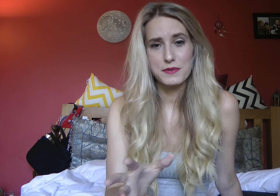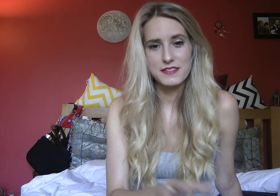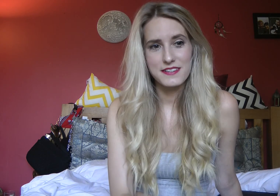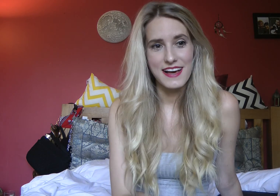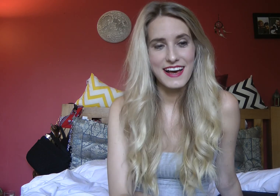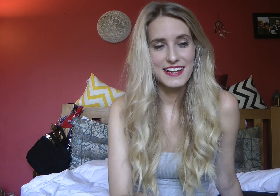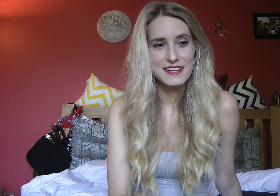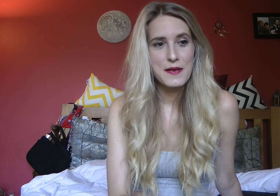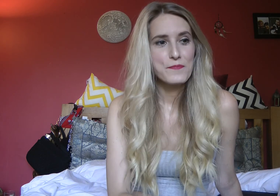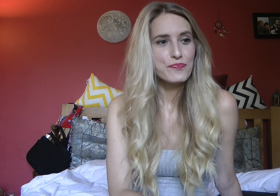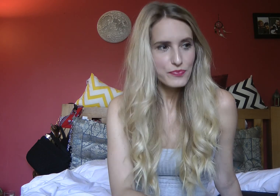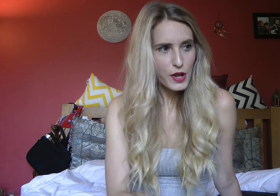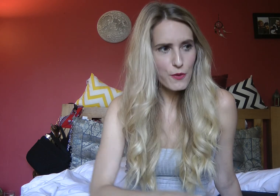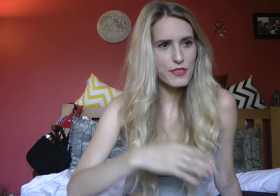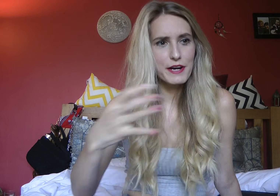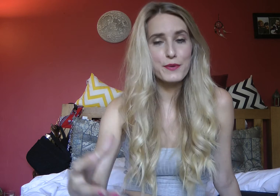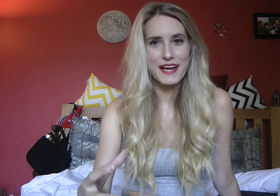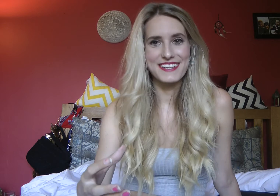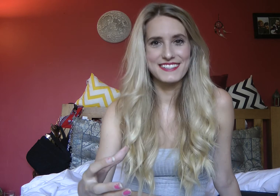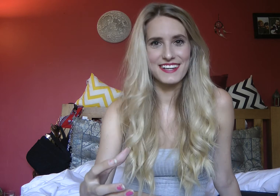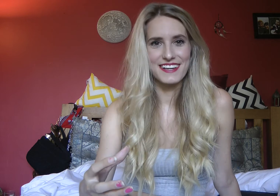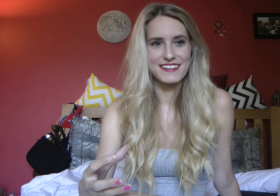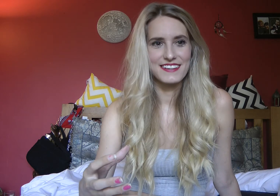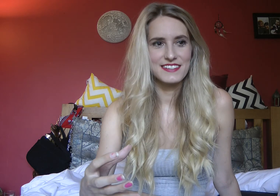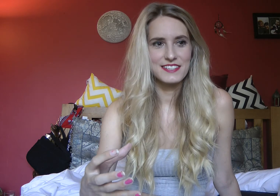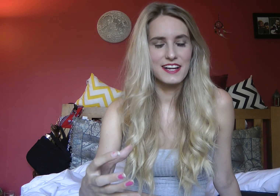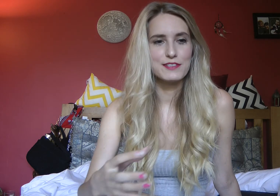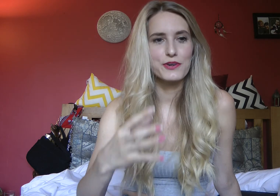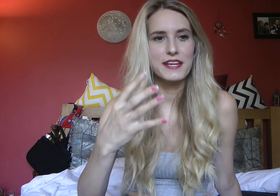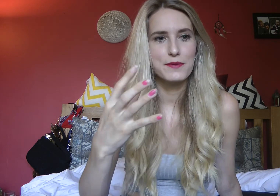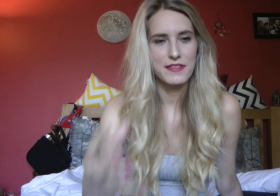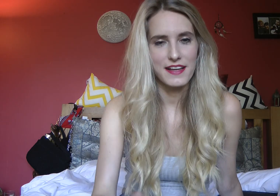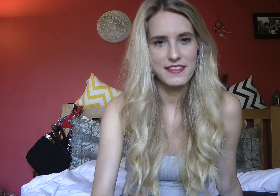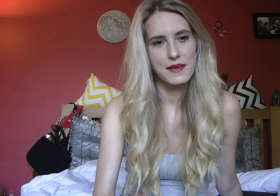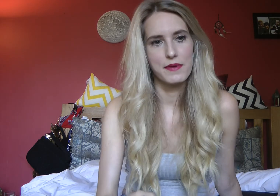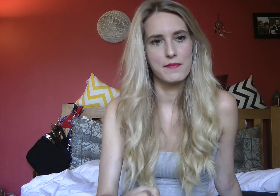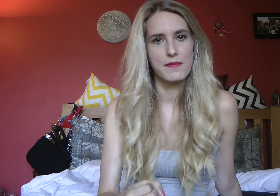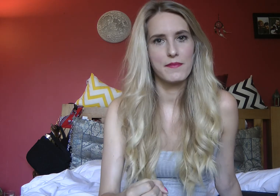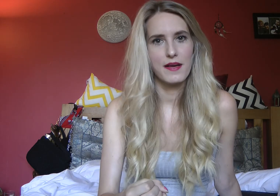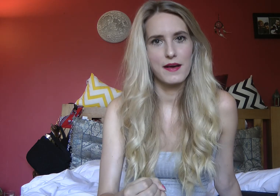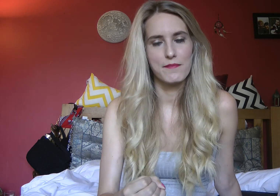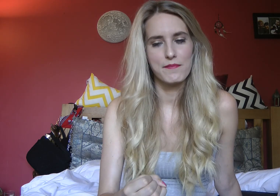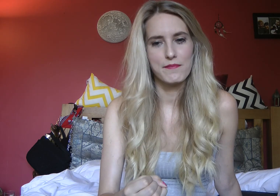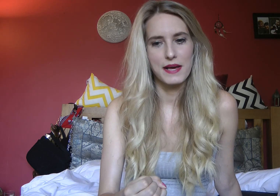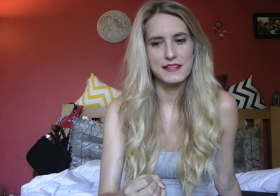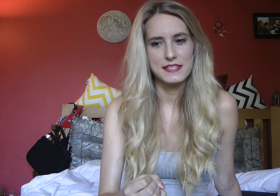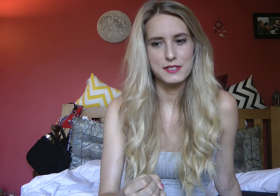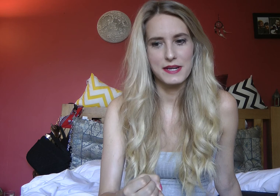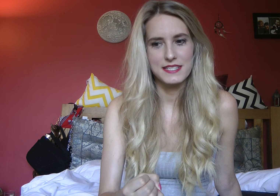well to that and very quick to kind of join in with that theme and make the situation